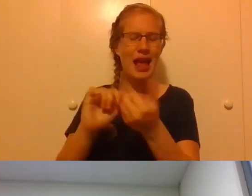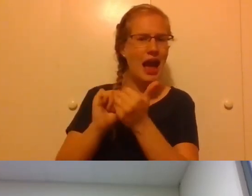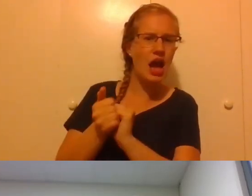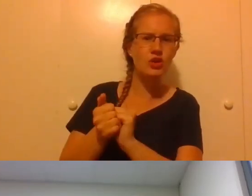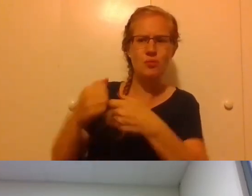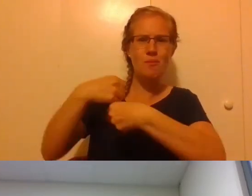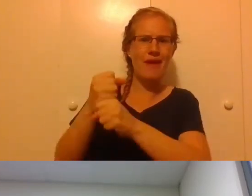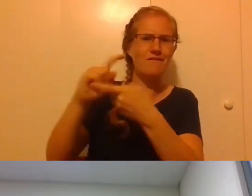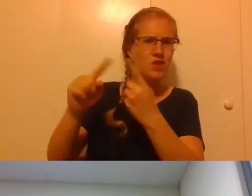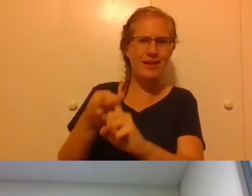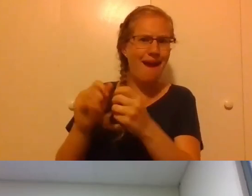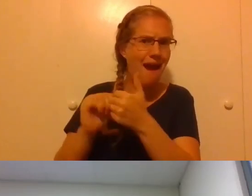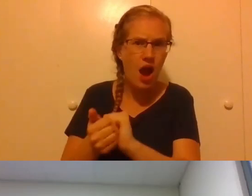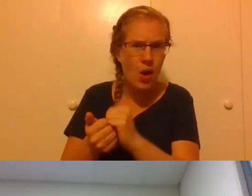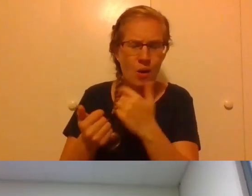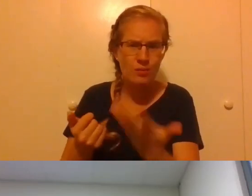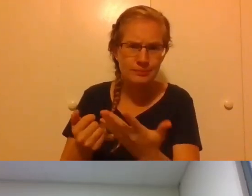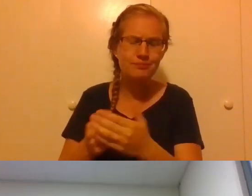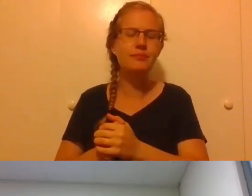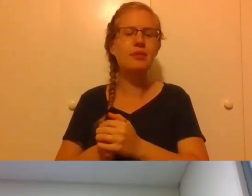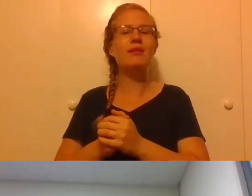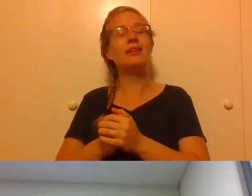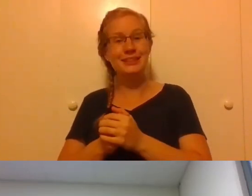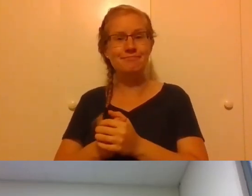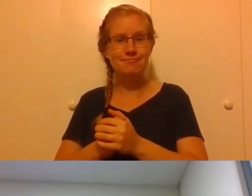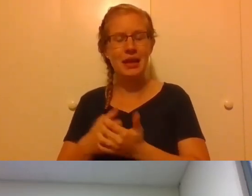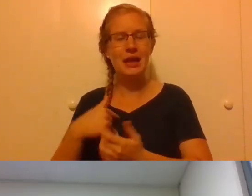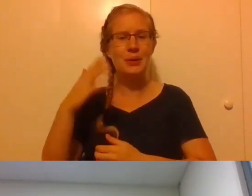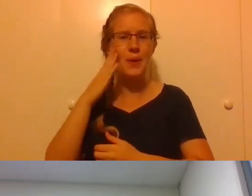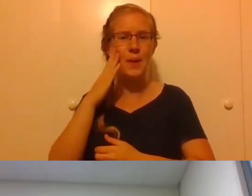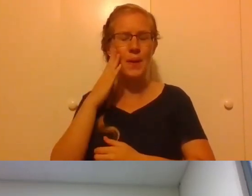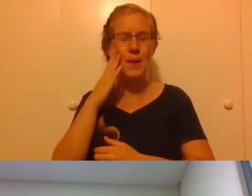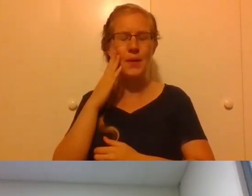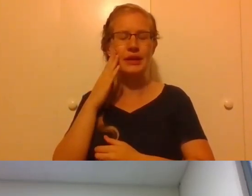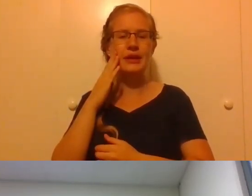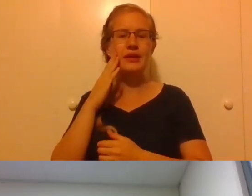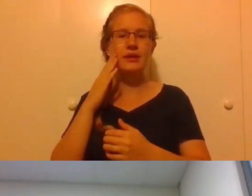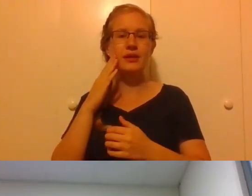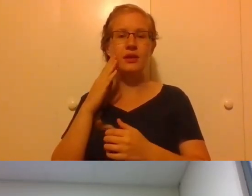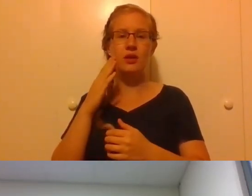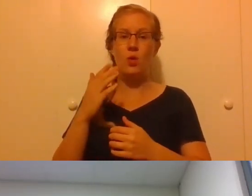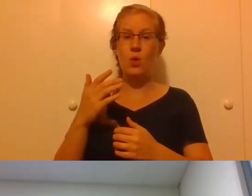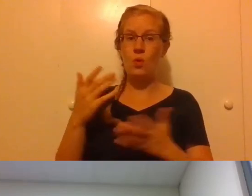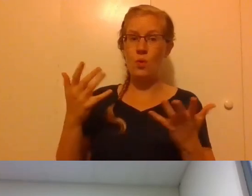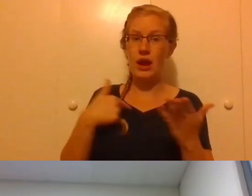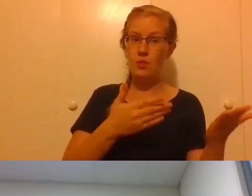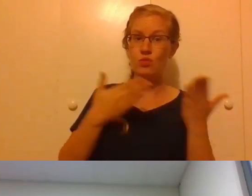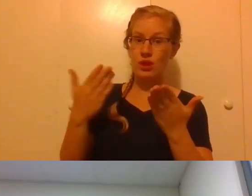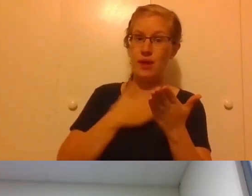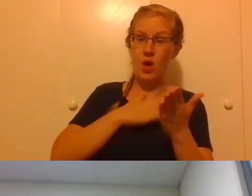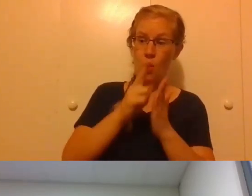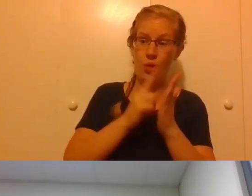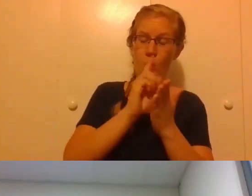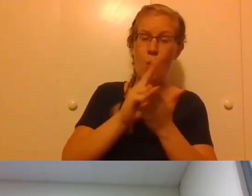How do you befriend someone? And I know that that there's a direct relationship between what I bring